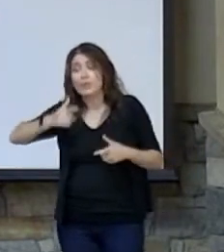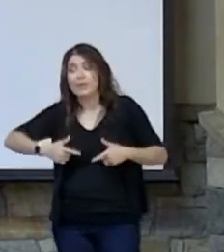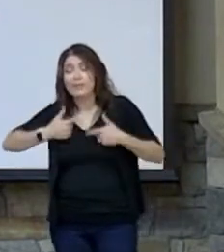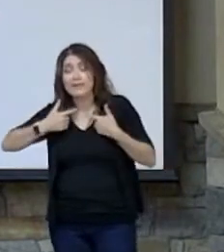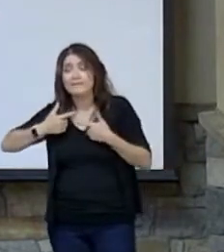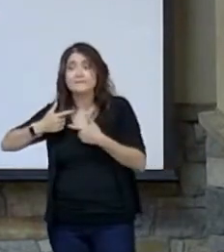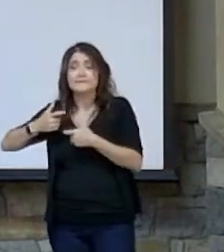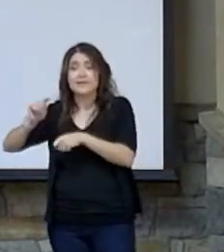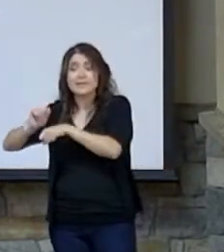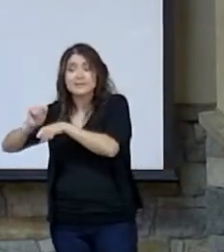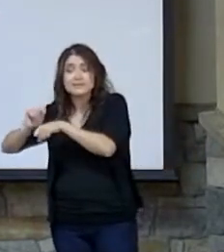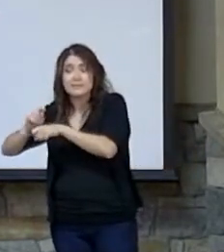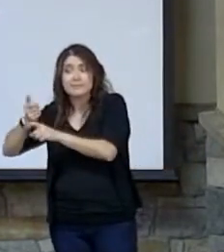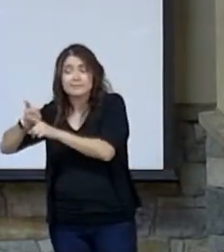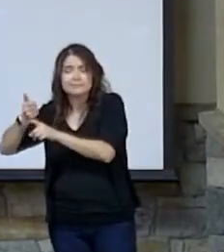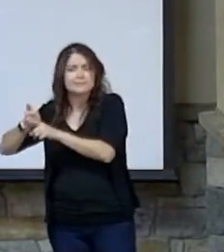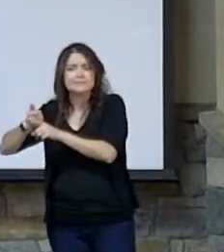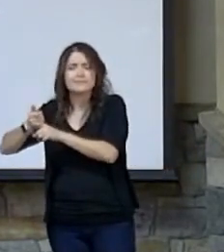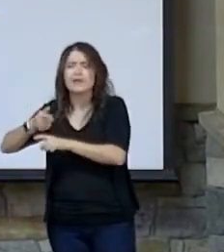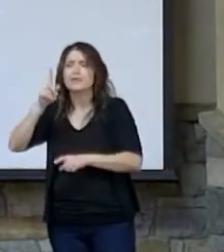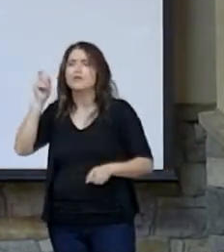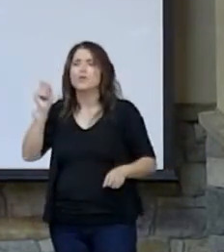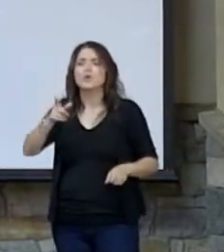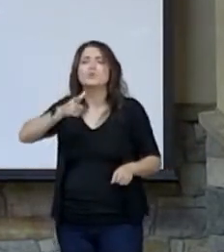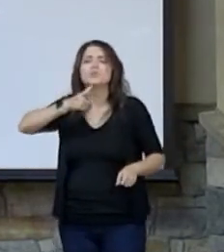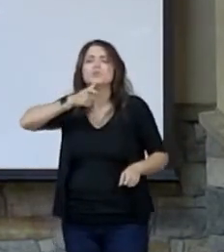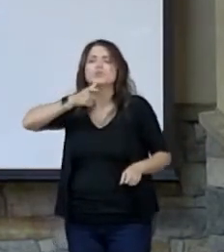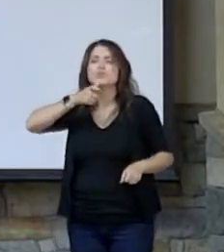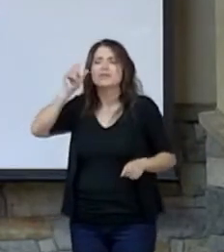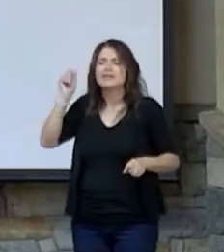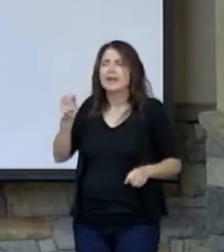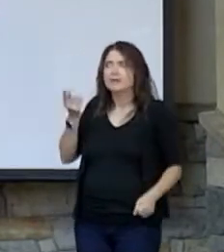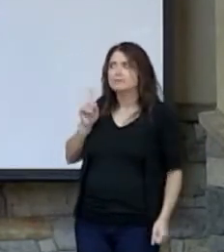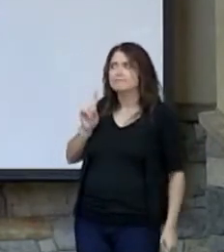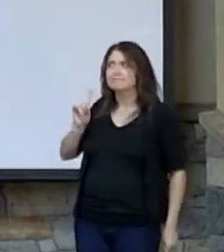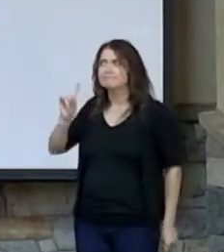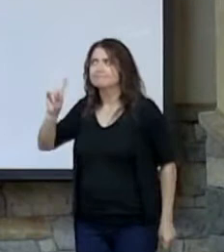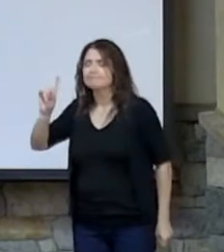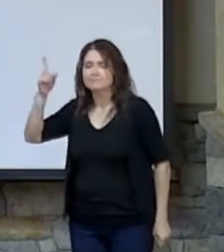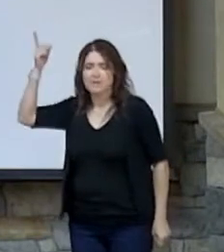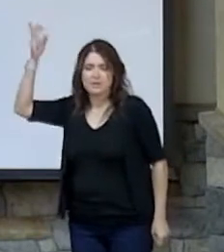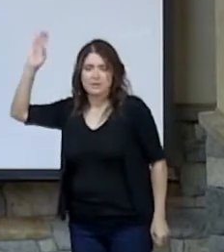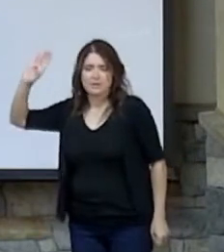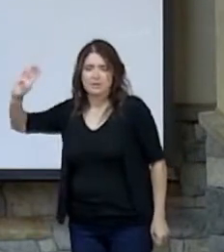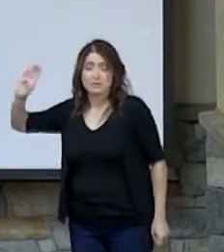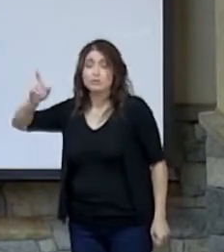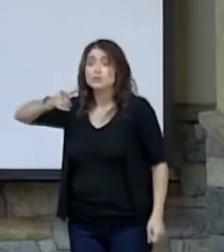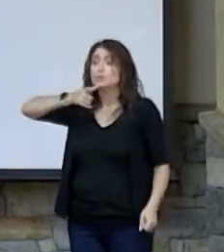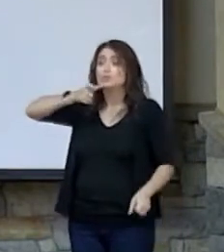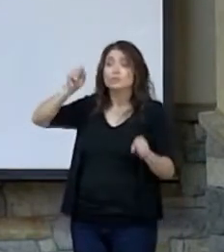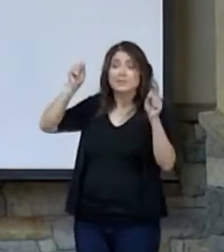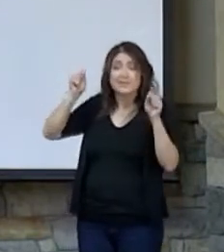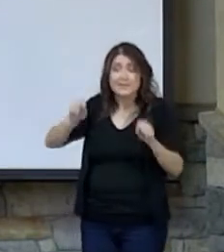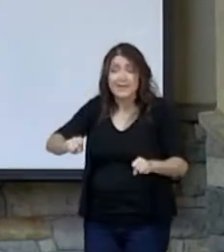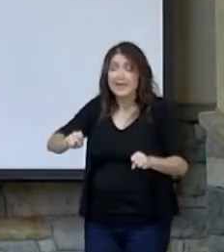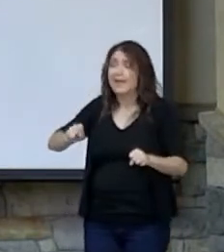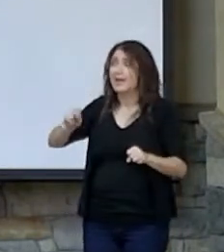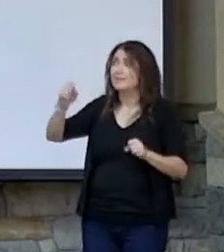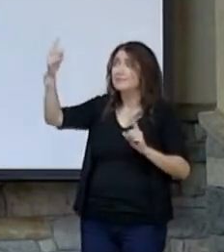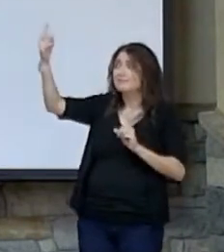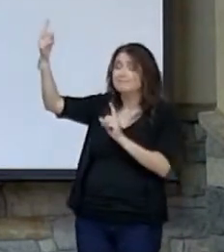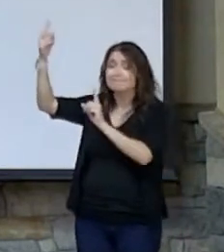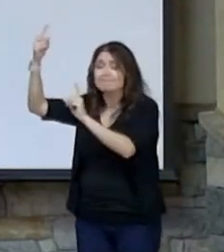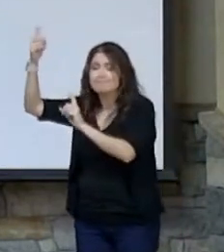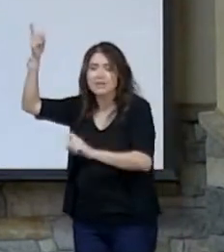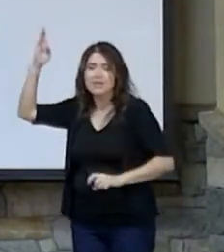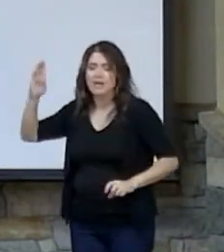temple. The question is, who can approach God's presence? Who can be in God's presence? And there's two